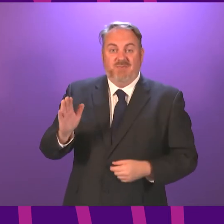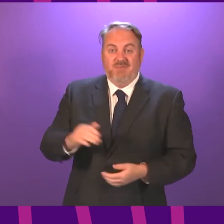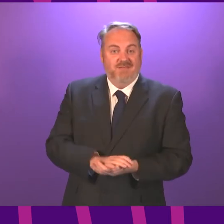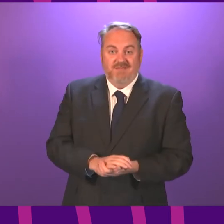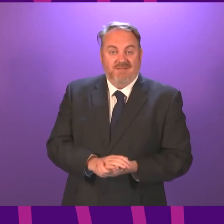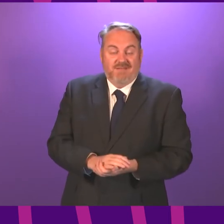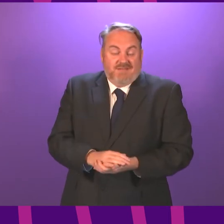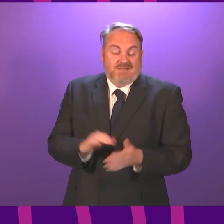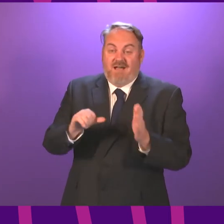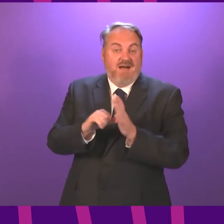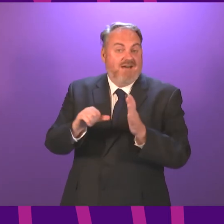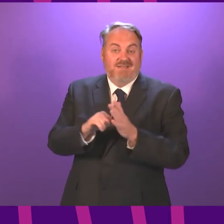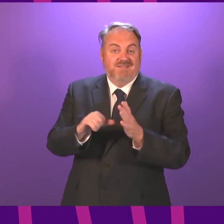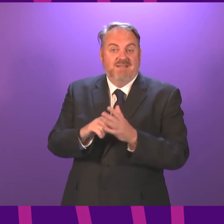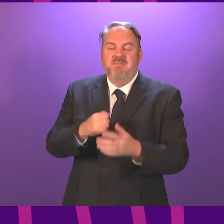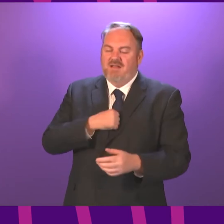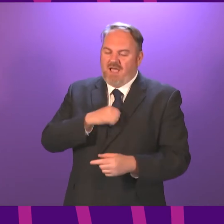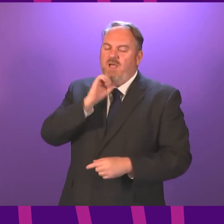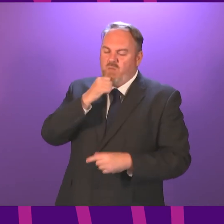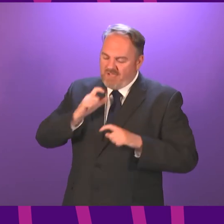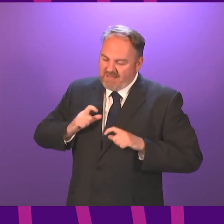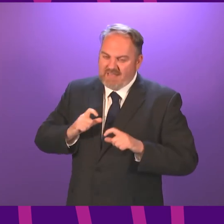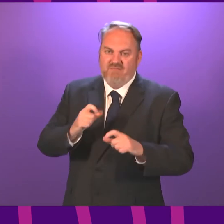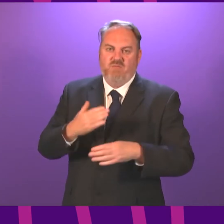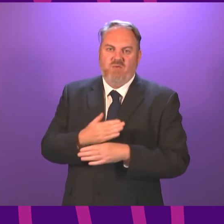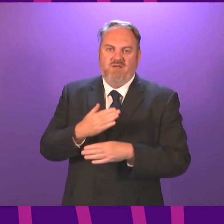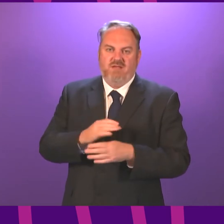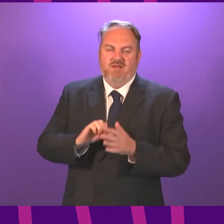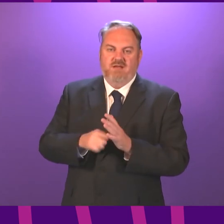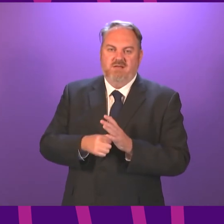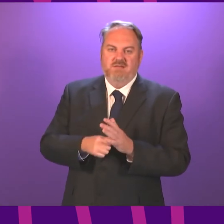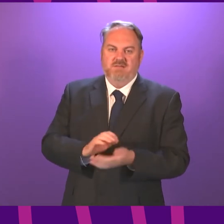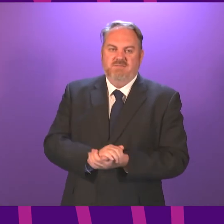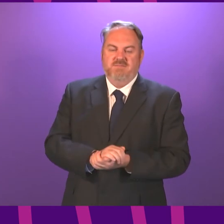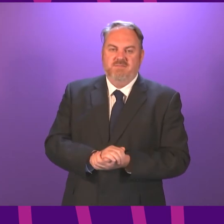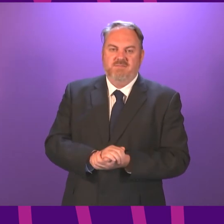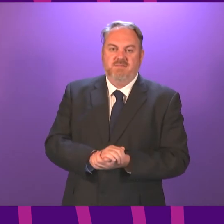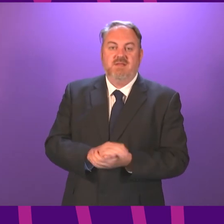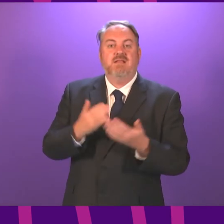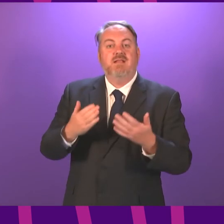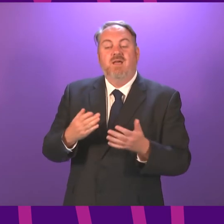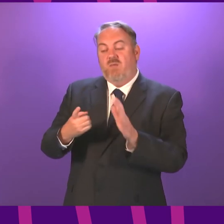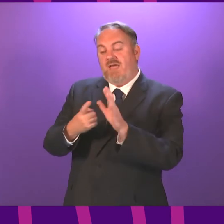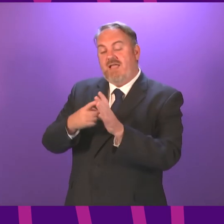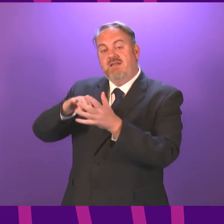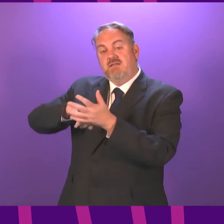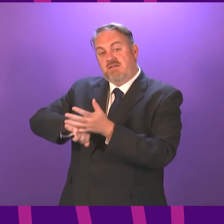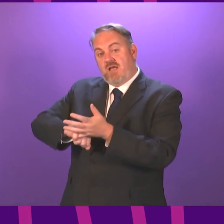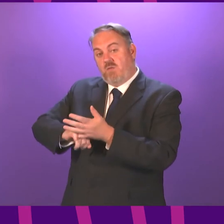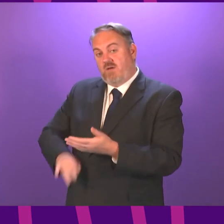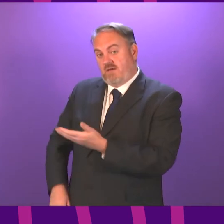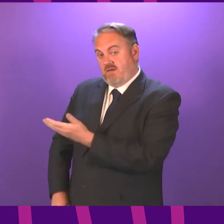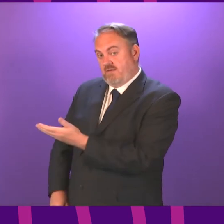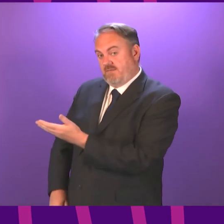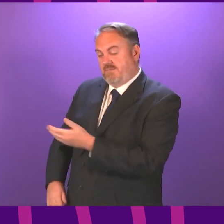necessary and it's the job I am determined to continue to do. Anna Sarwar. I thank the First Minister of her prior site of her statement